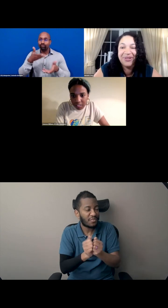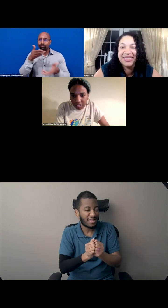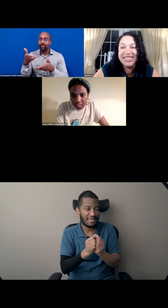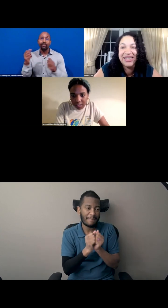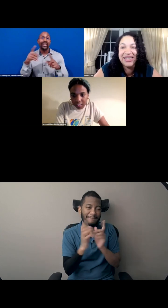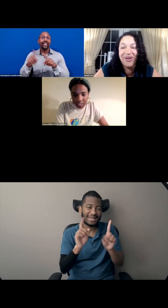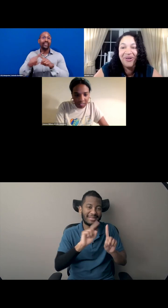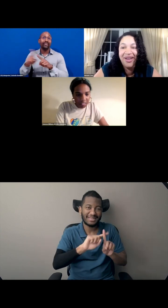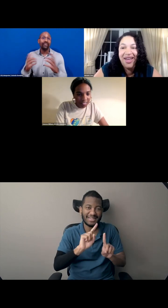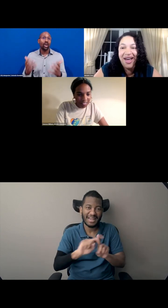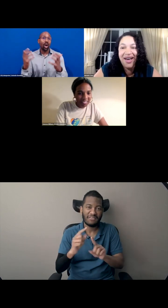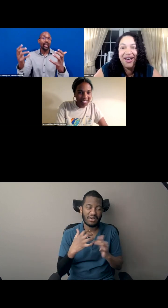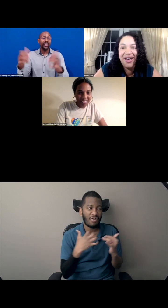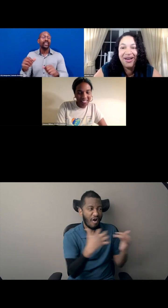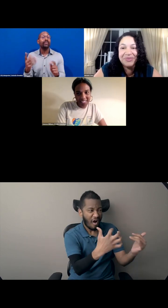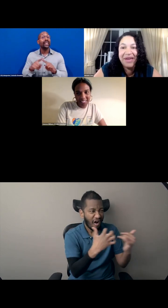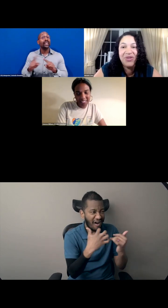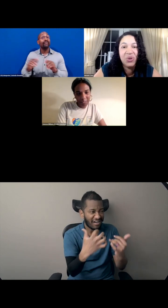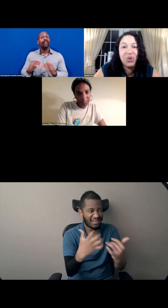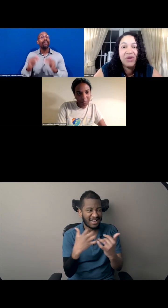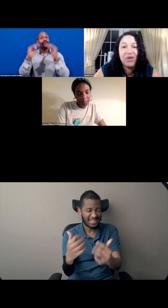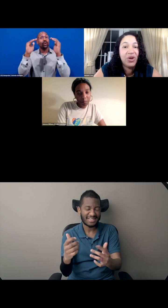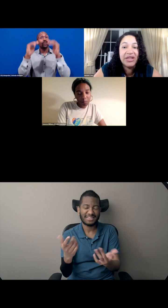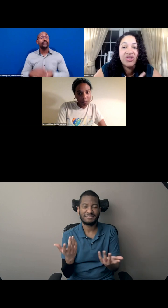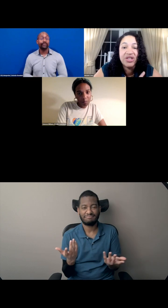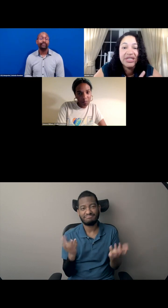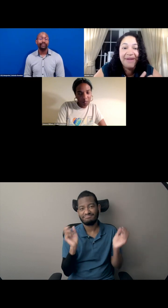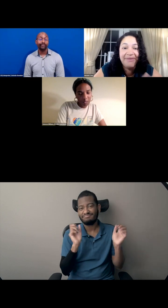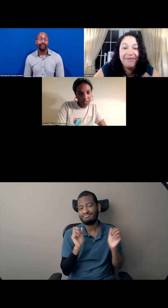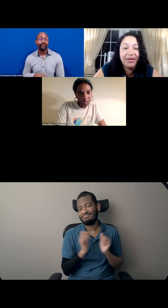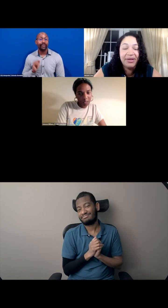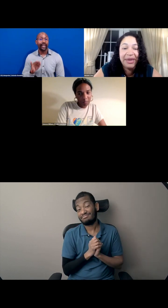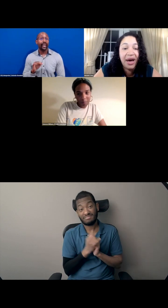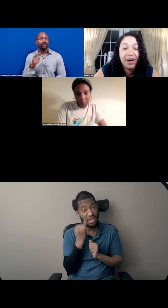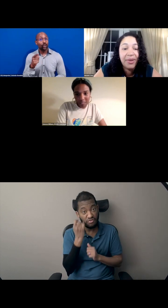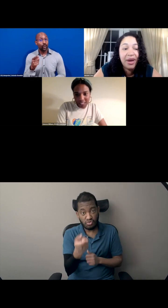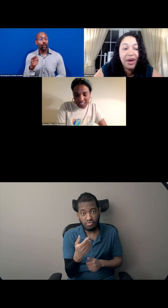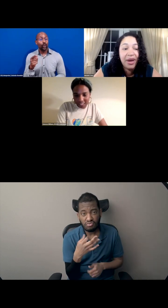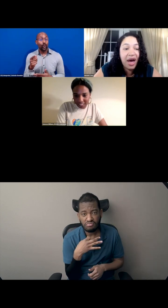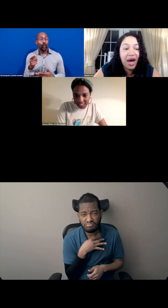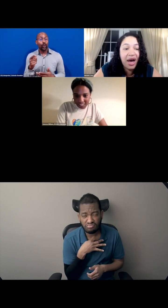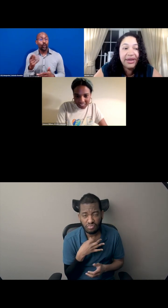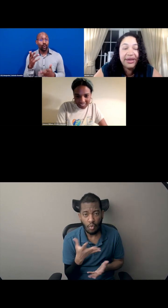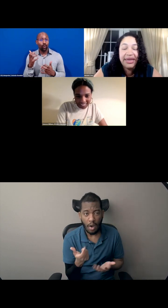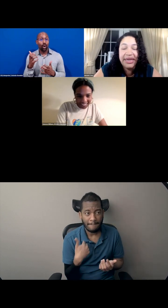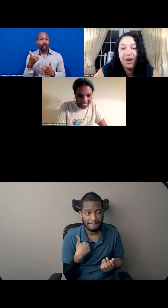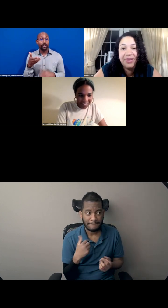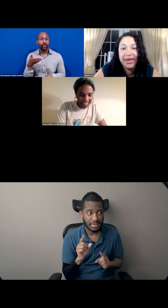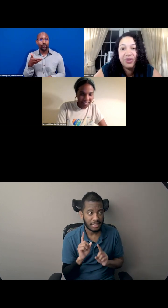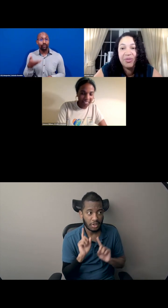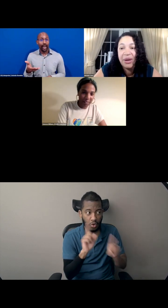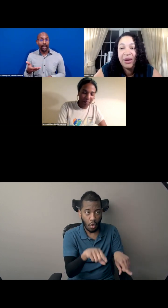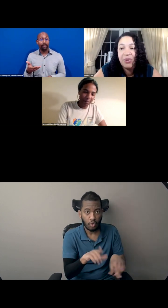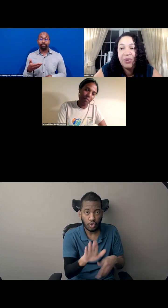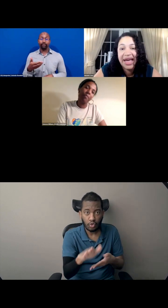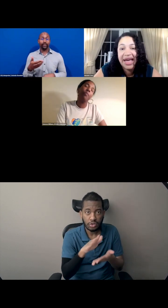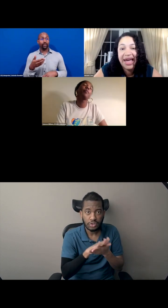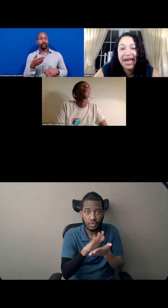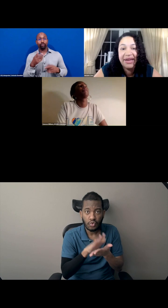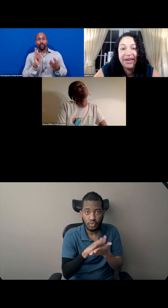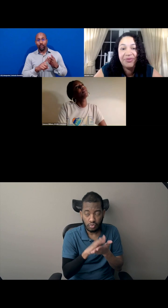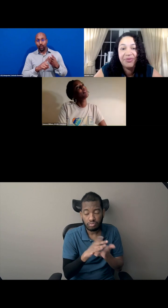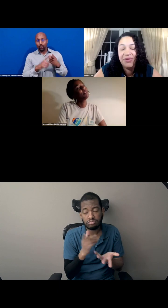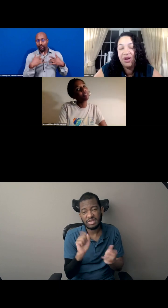at different levels. And so, um, if you, if you're interested in having me come, uh, you can email me through my